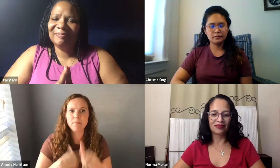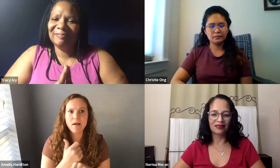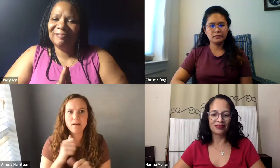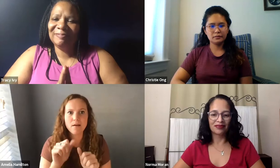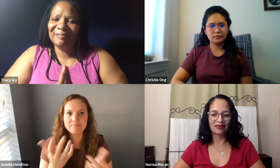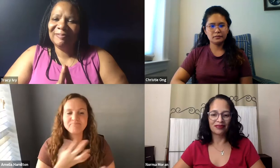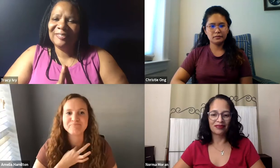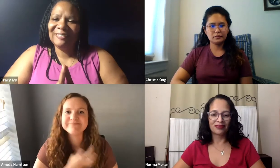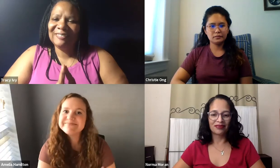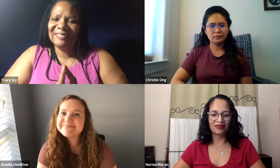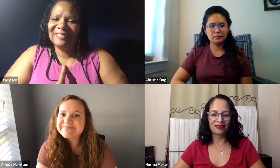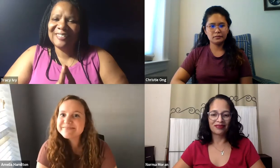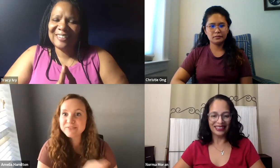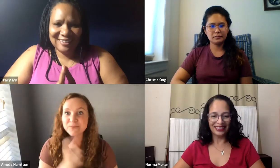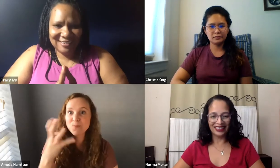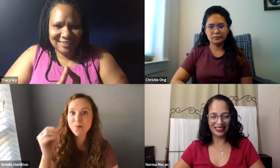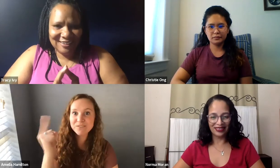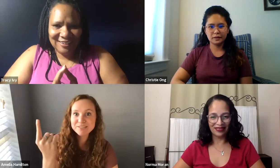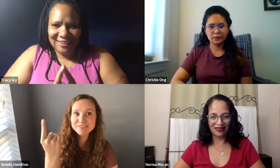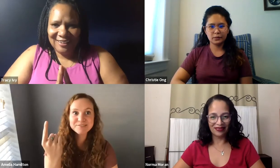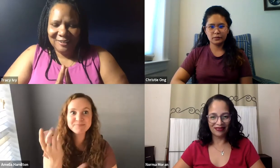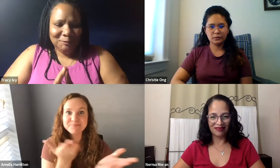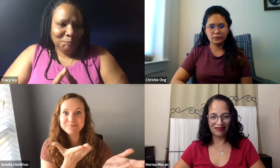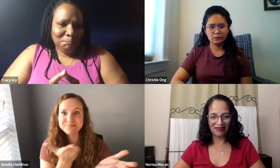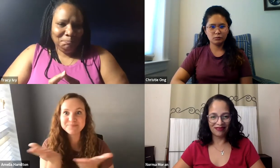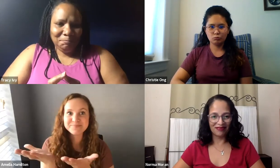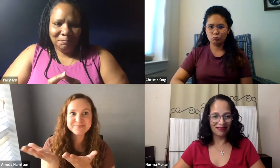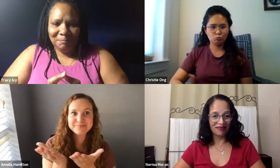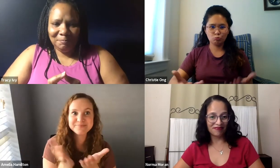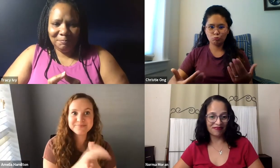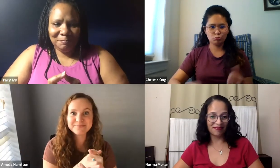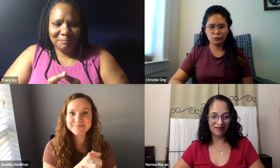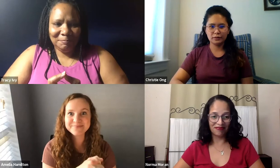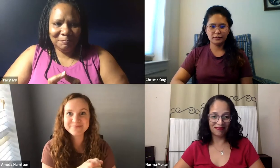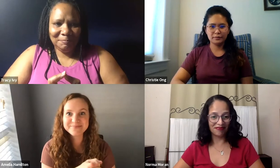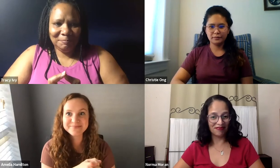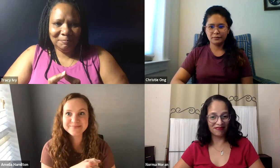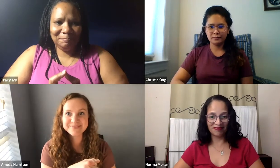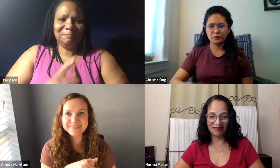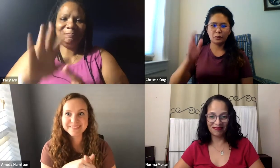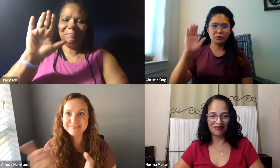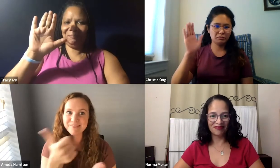How has it been giving back to your, as an alumni, giving back to your alma mater? Who wants to go first?